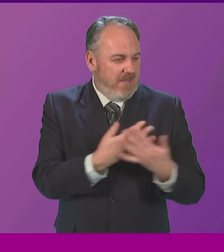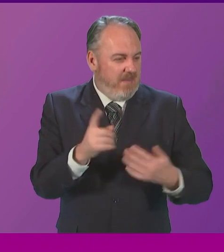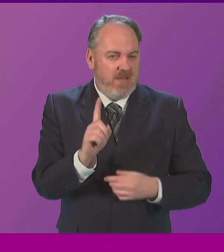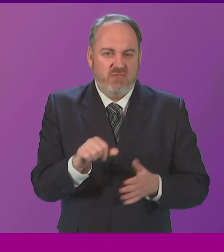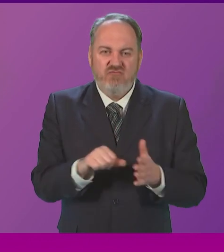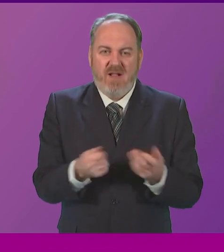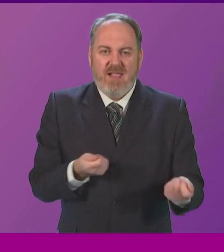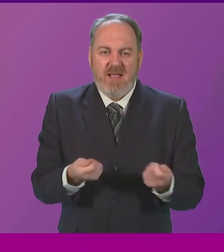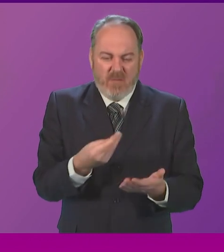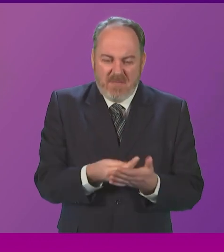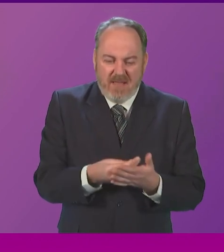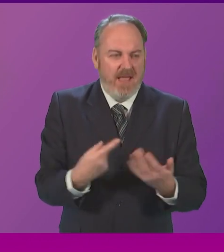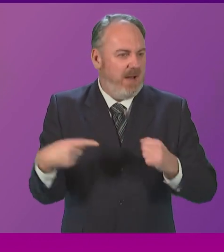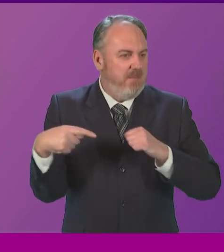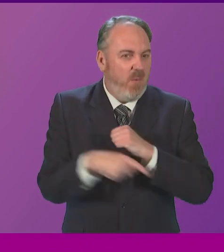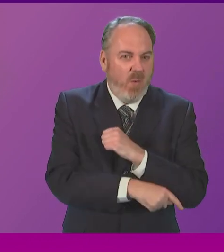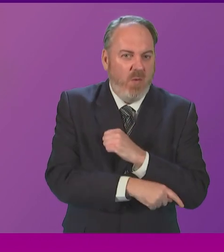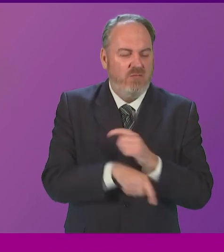health inequalities. Minister.